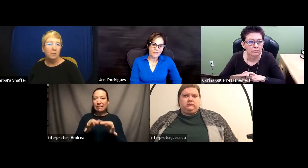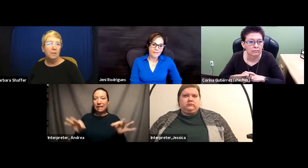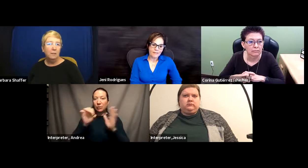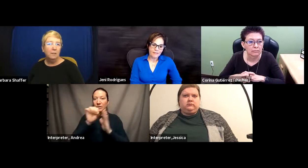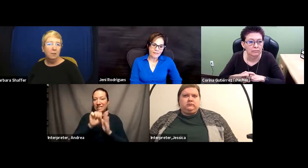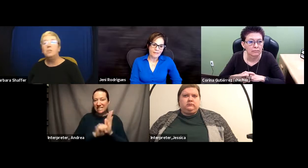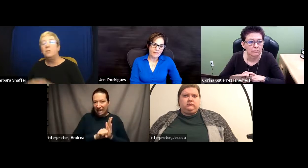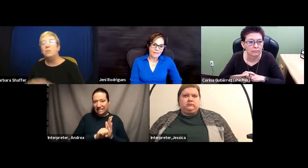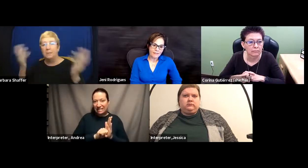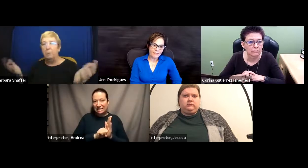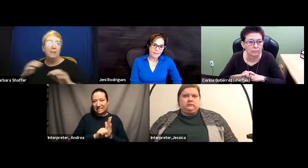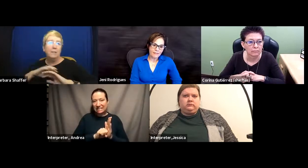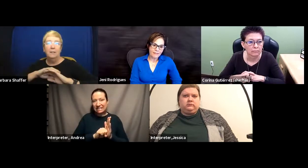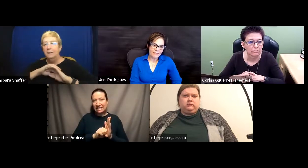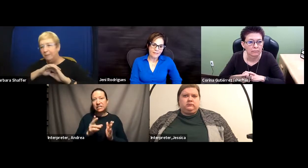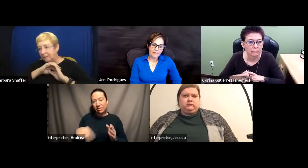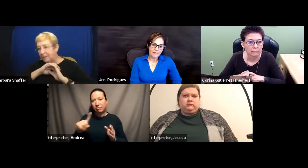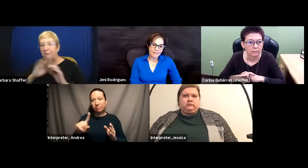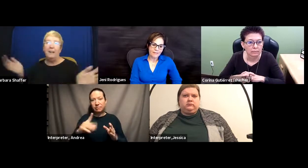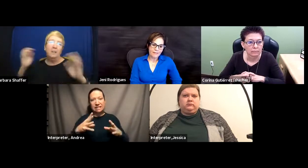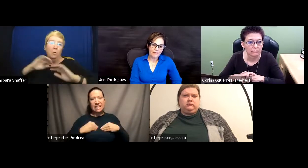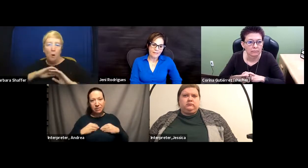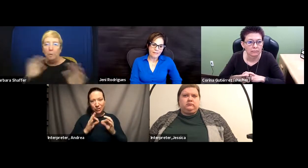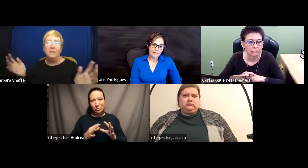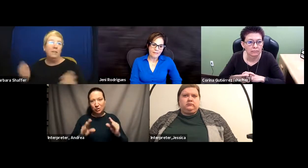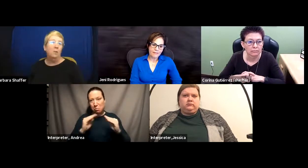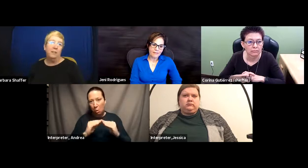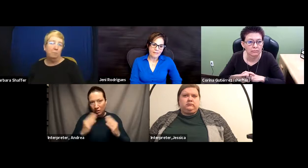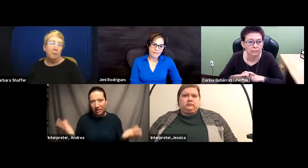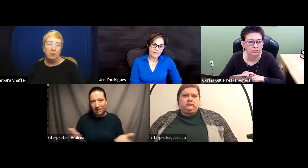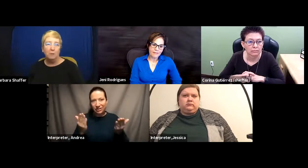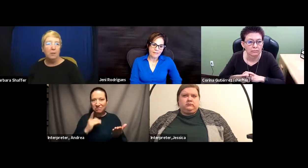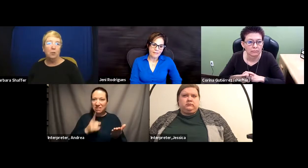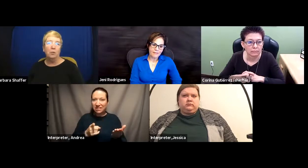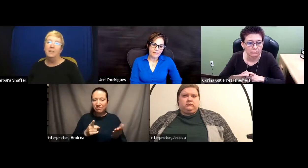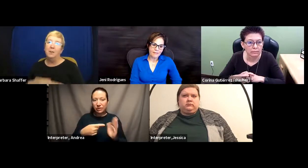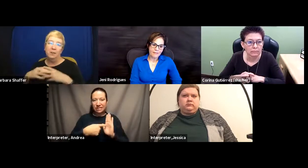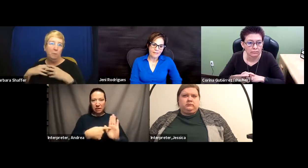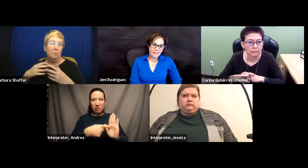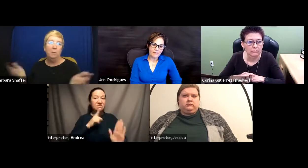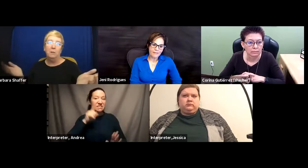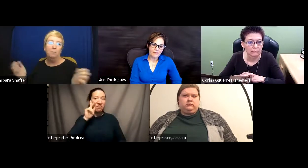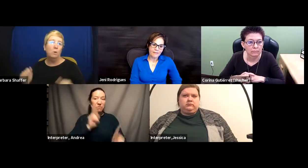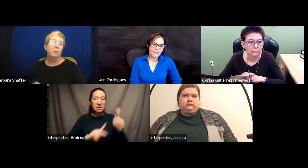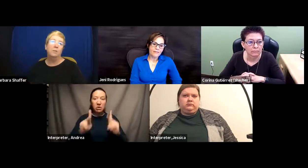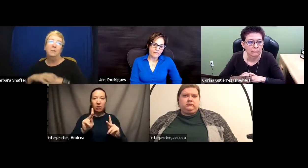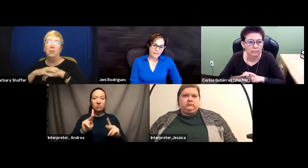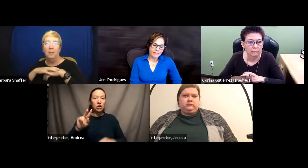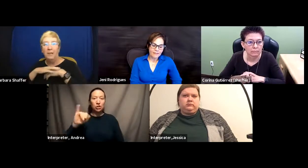here. So for example, it's de facto, no big deal that deaf people serve on juries here, deaf people can be the foreperson of the jury,